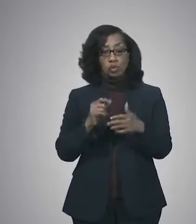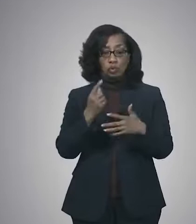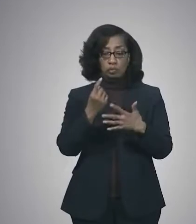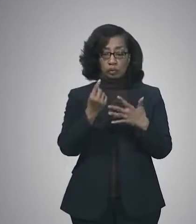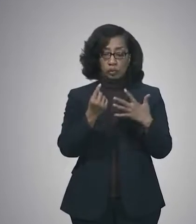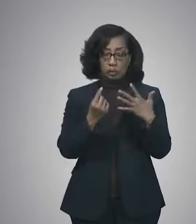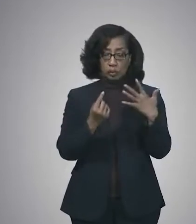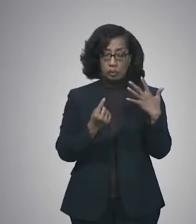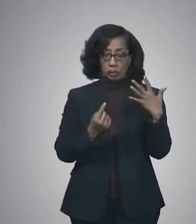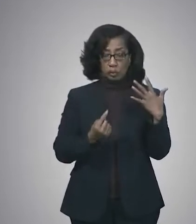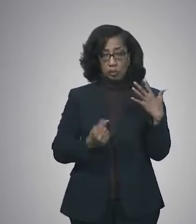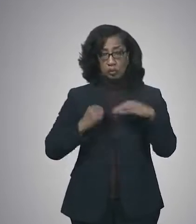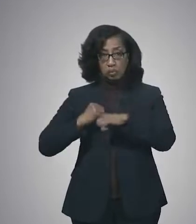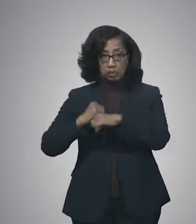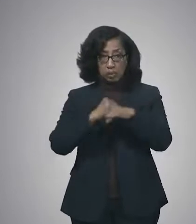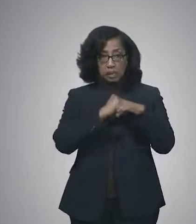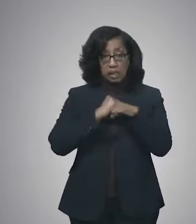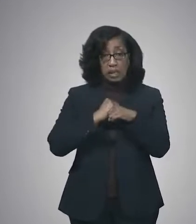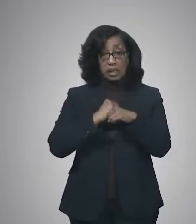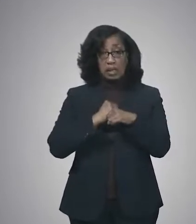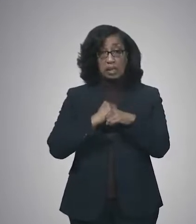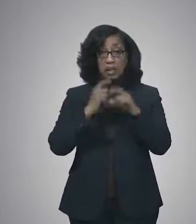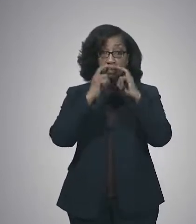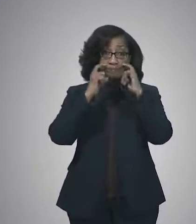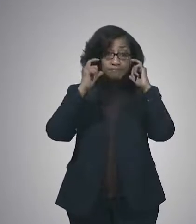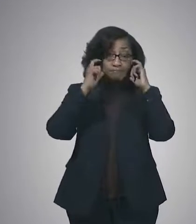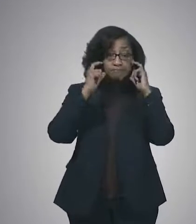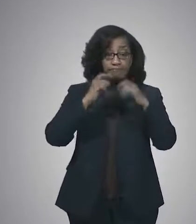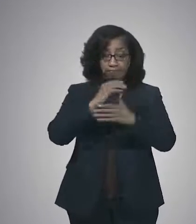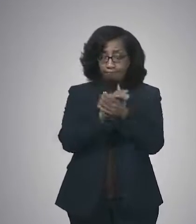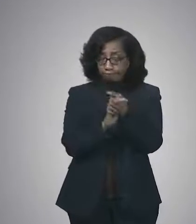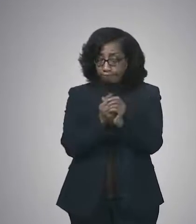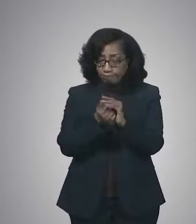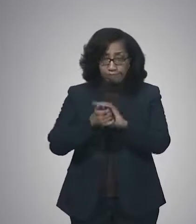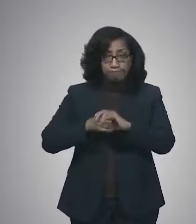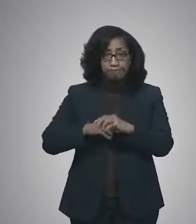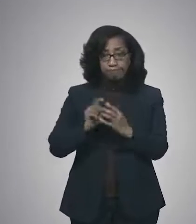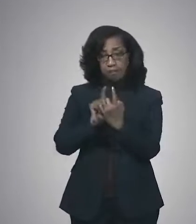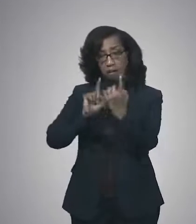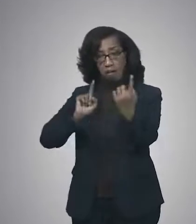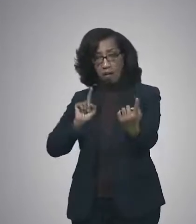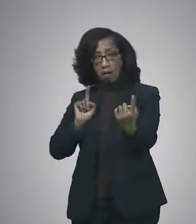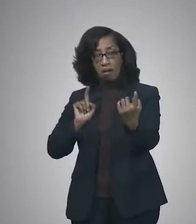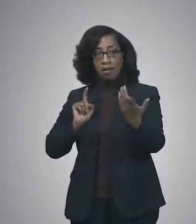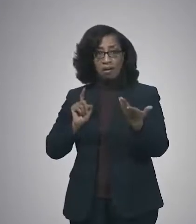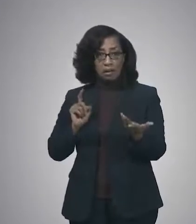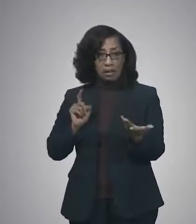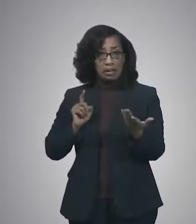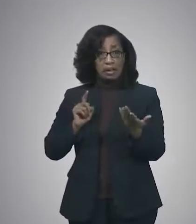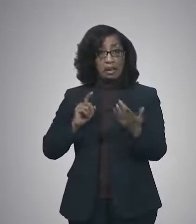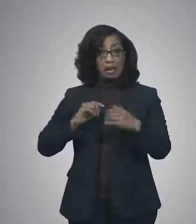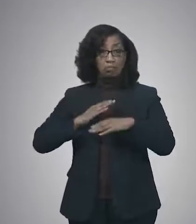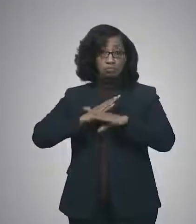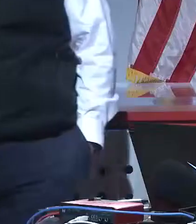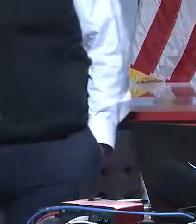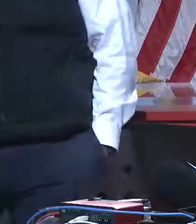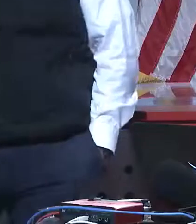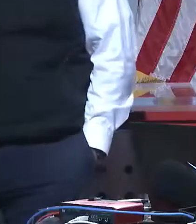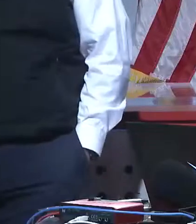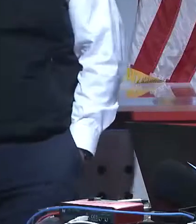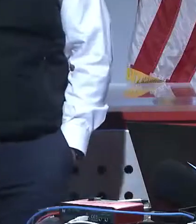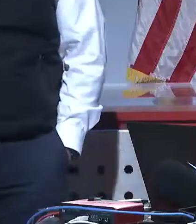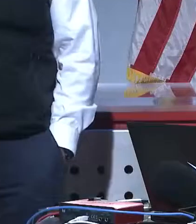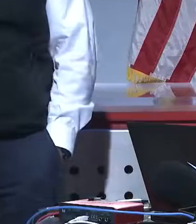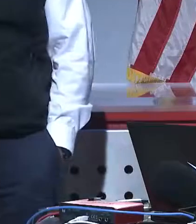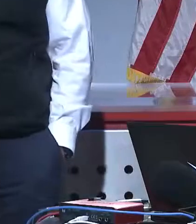It doesn't just protect you from COVID-19, it protects you from all of those other viruses in the community circulating as well. Those are all